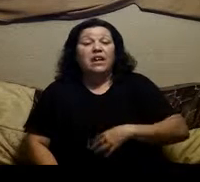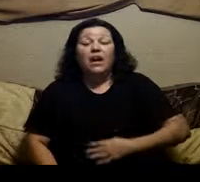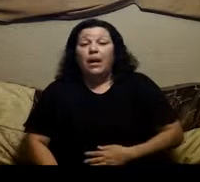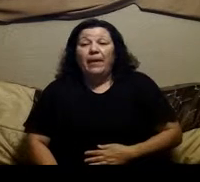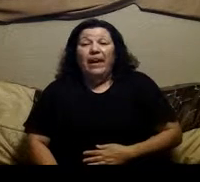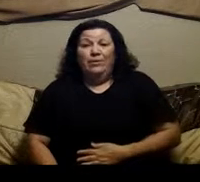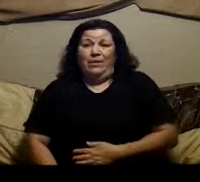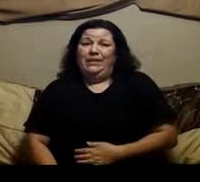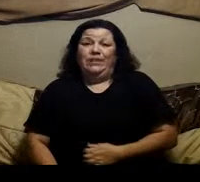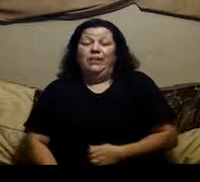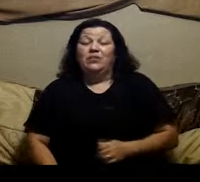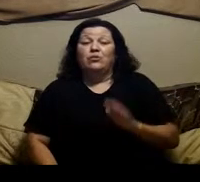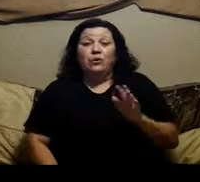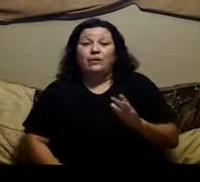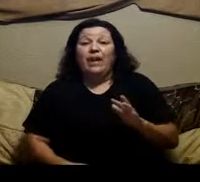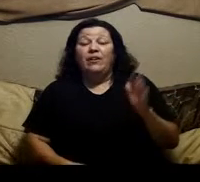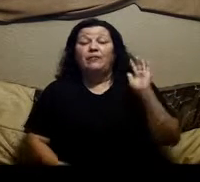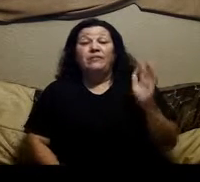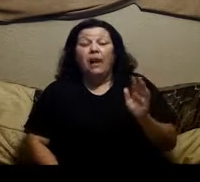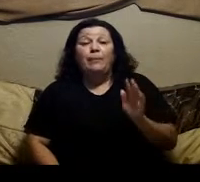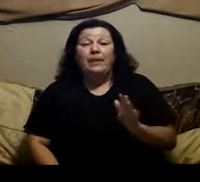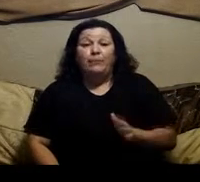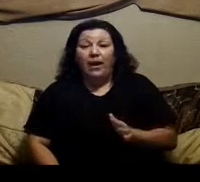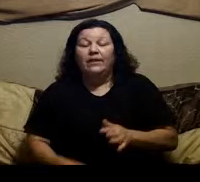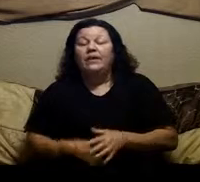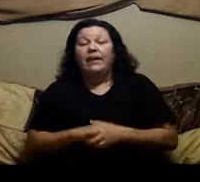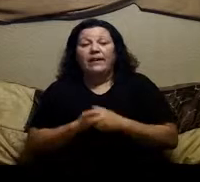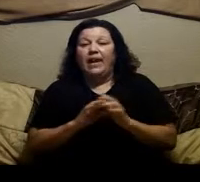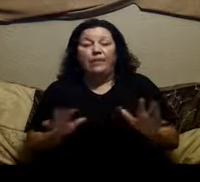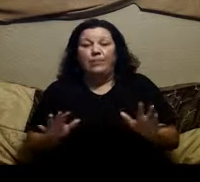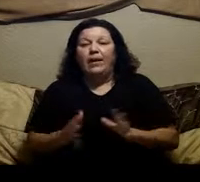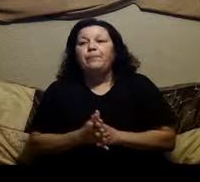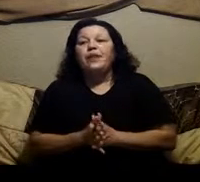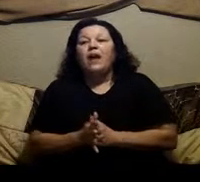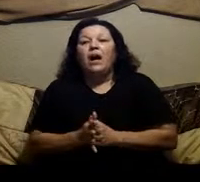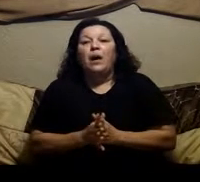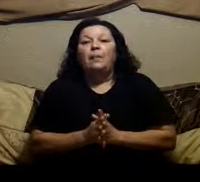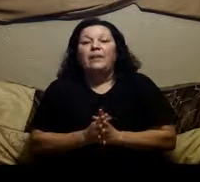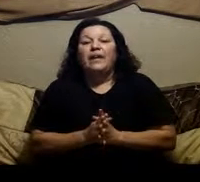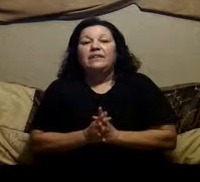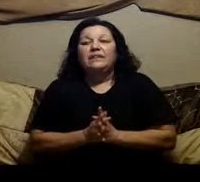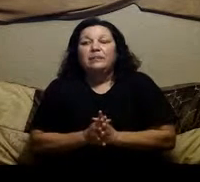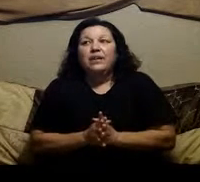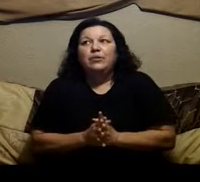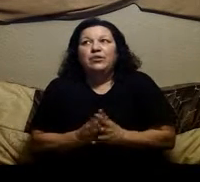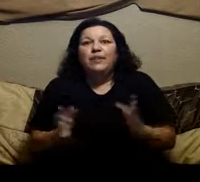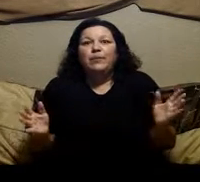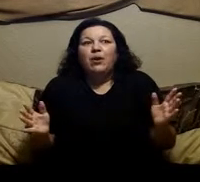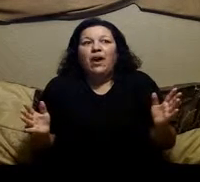um anywhere in my stomach just grossed me out enough to stop eating bread i gave up bread um and sometimes you just have to pray